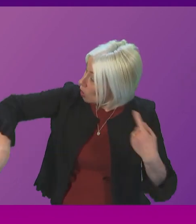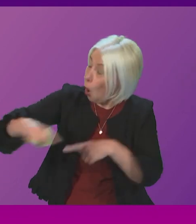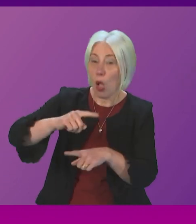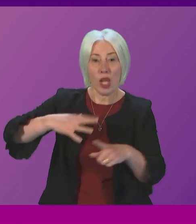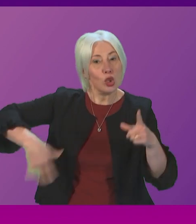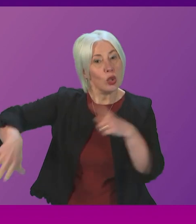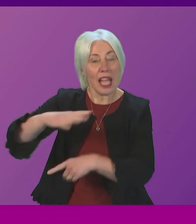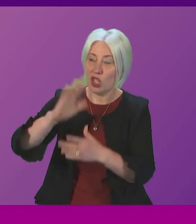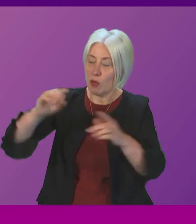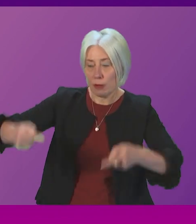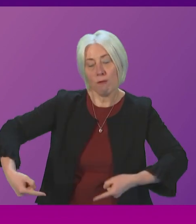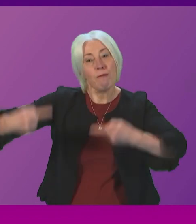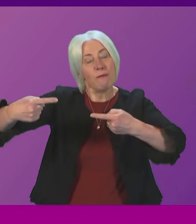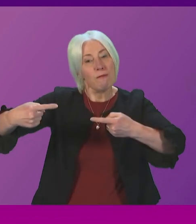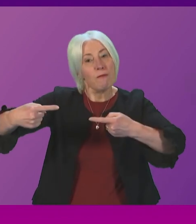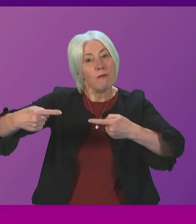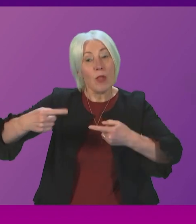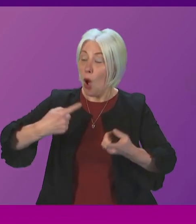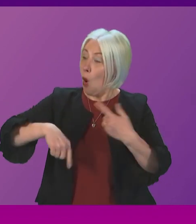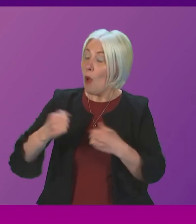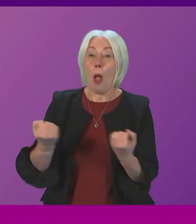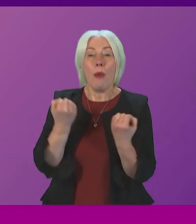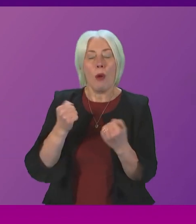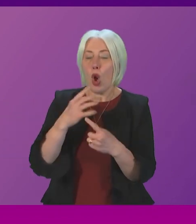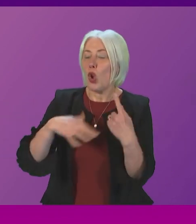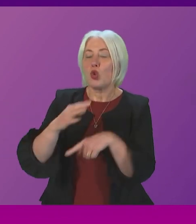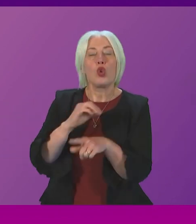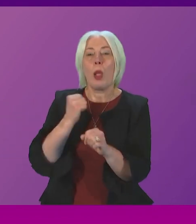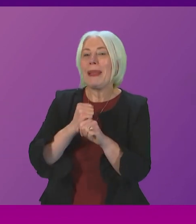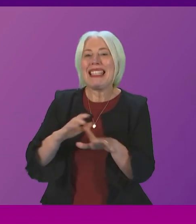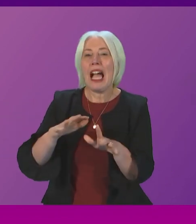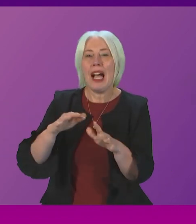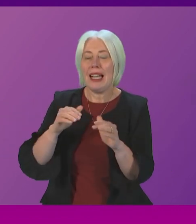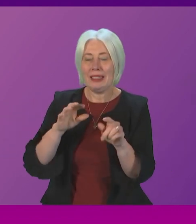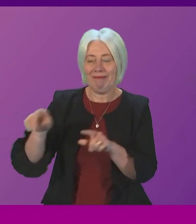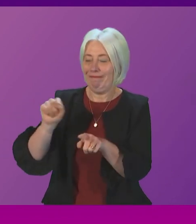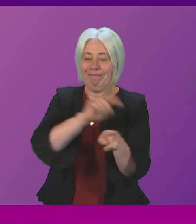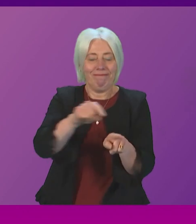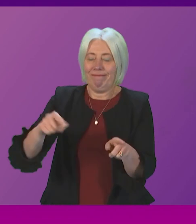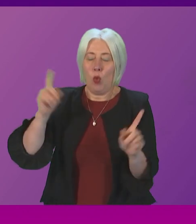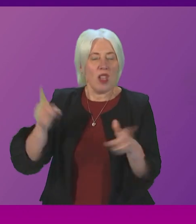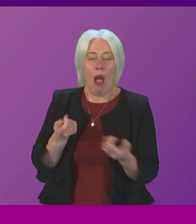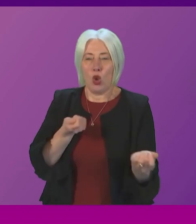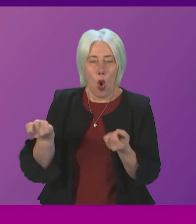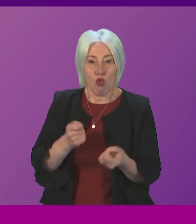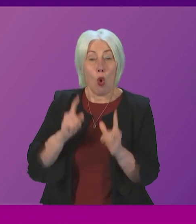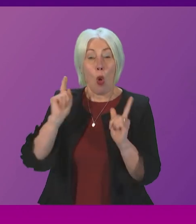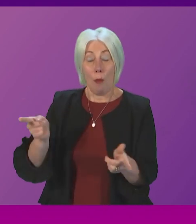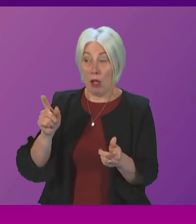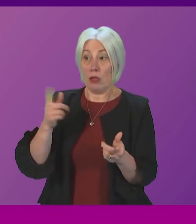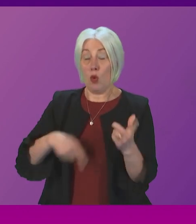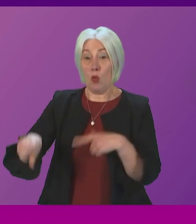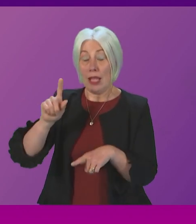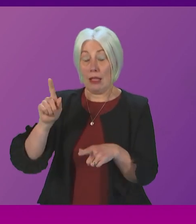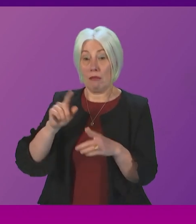and I'm aware that we did not have the power over social media platforms but I am aware that the UK Government do and their online safety